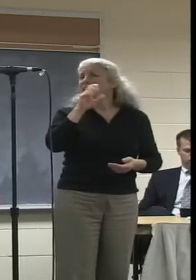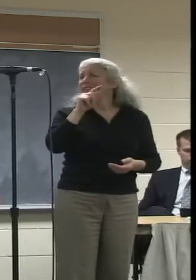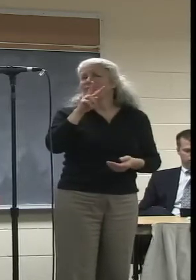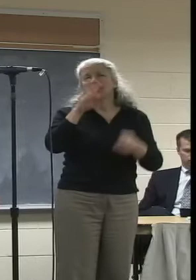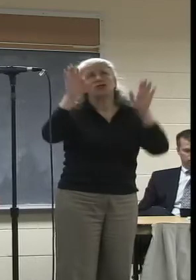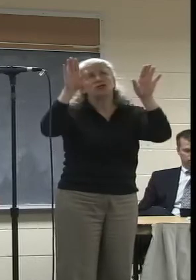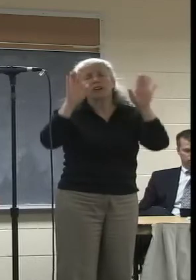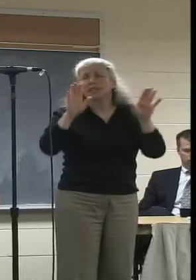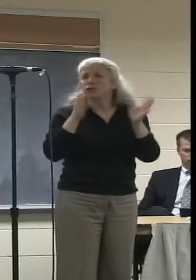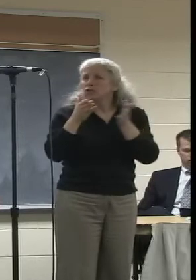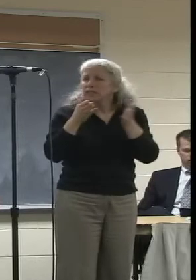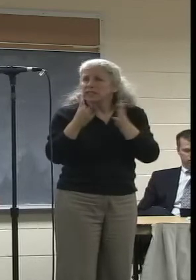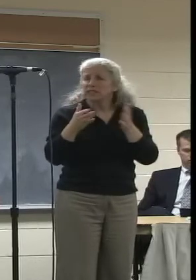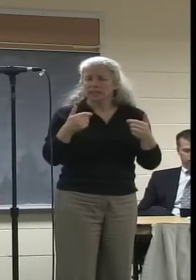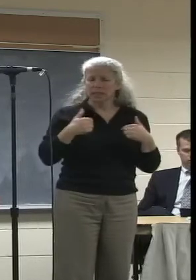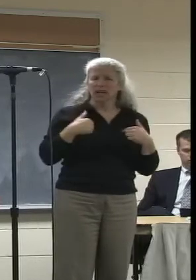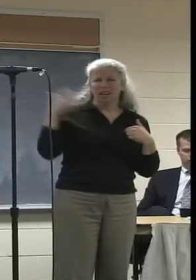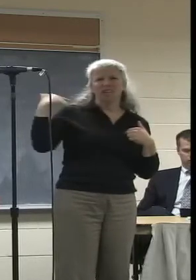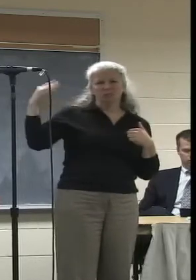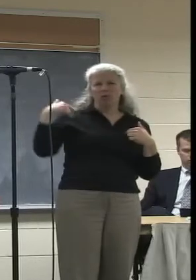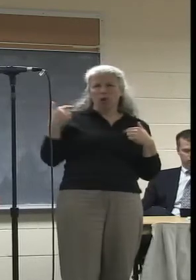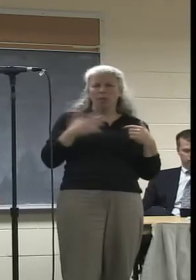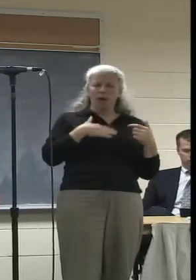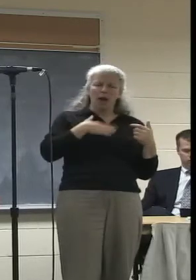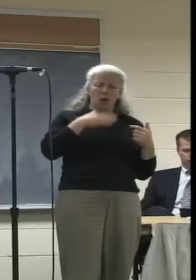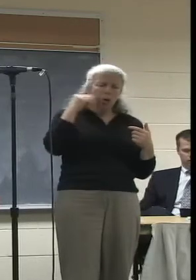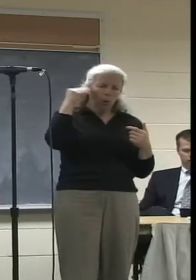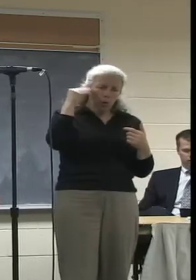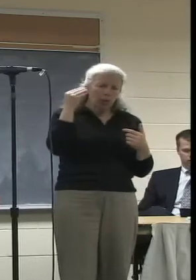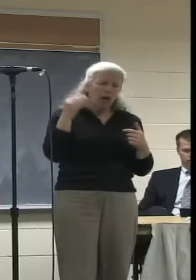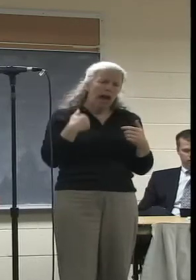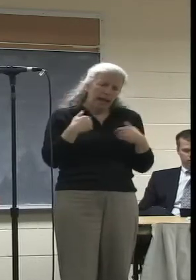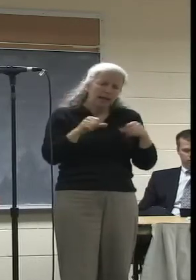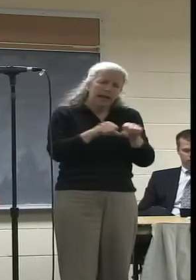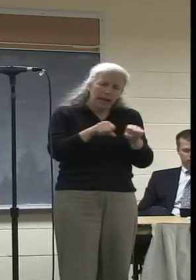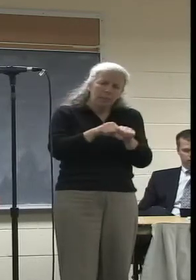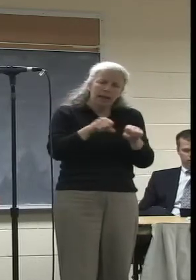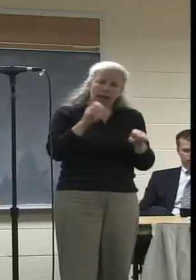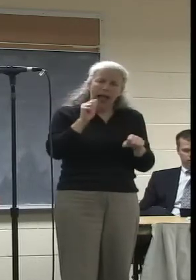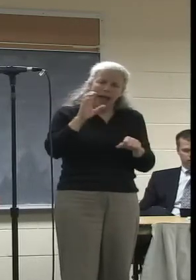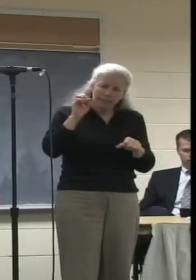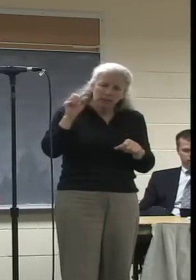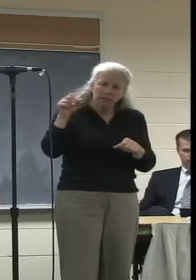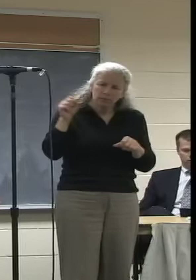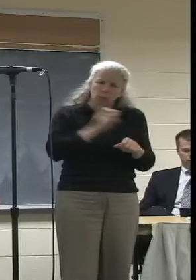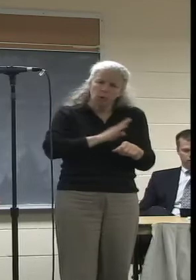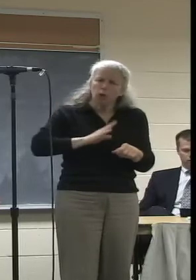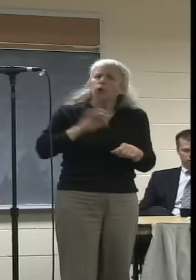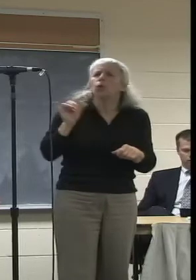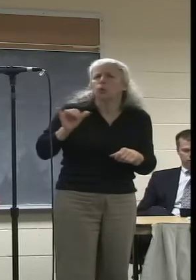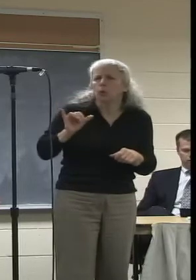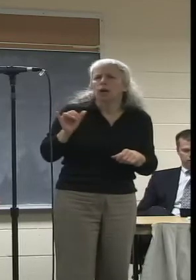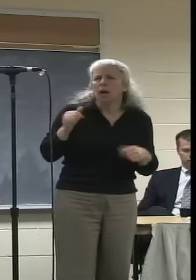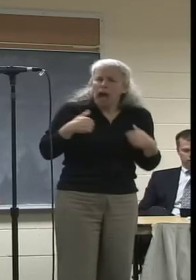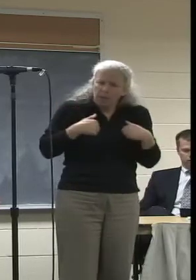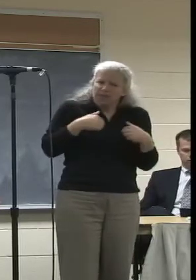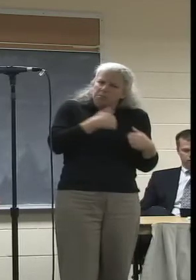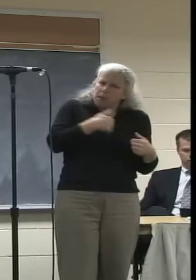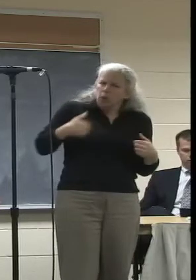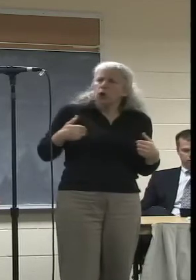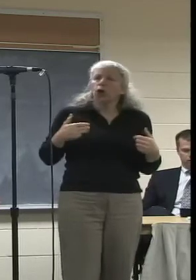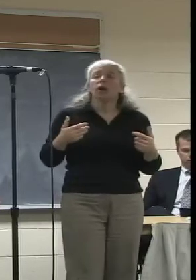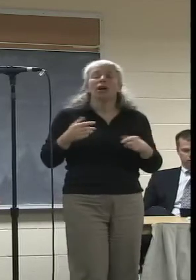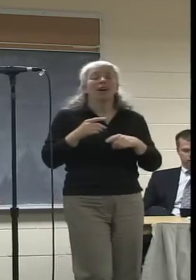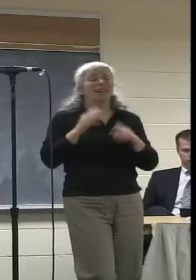cable access board in my old town. And I totally understand how great it is. But just a couple of things. One is that I think the Comcast